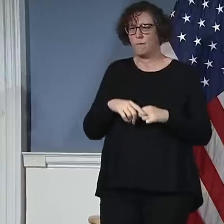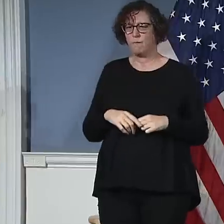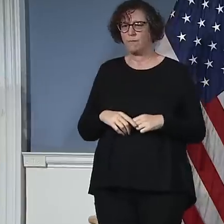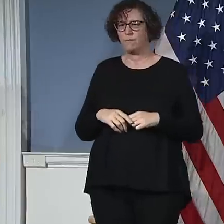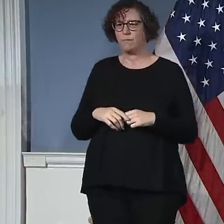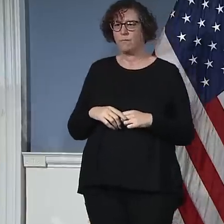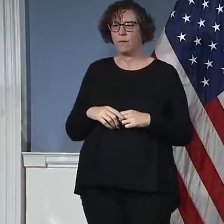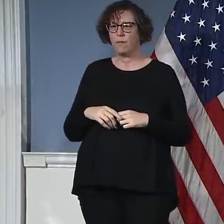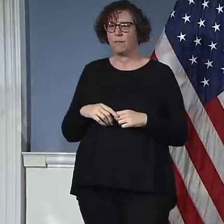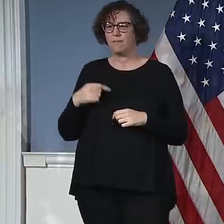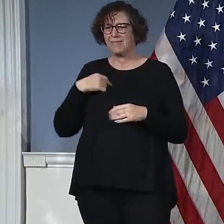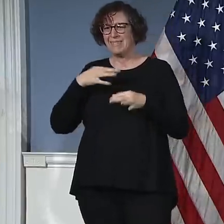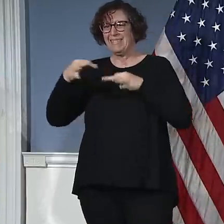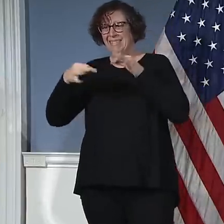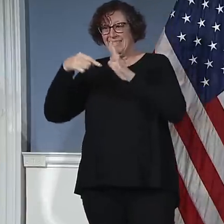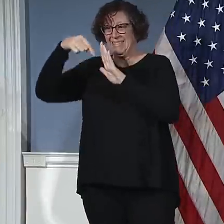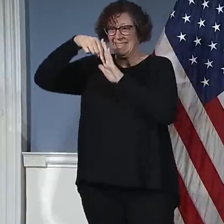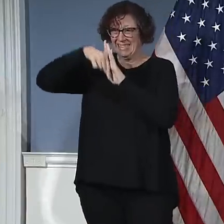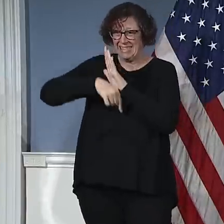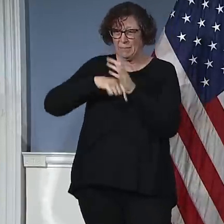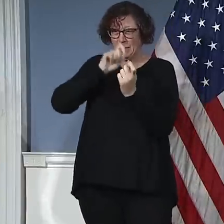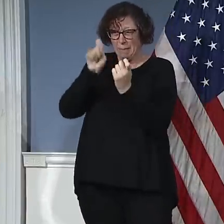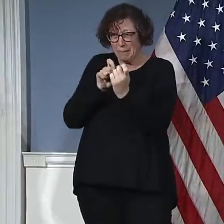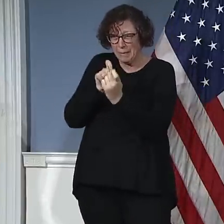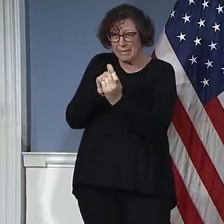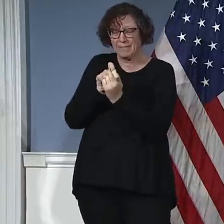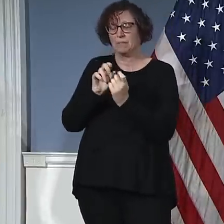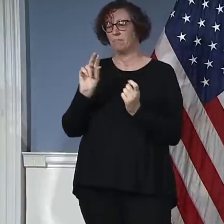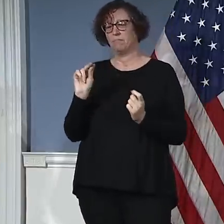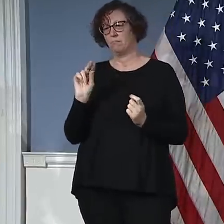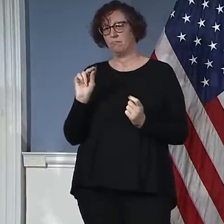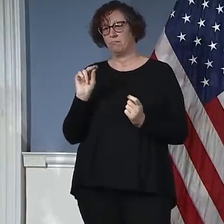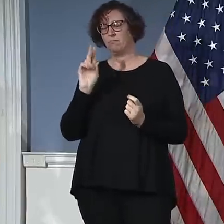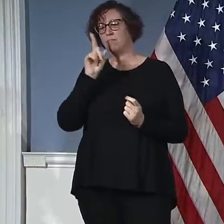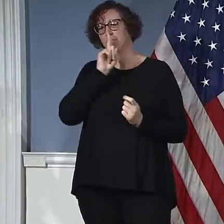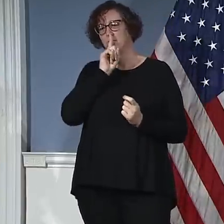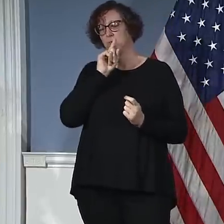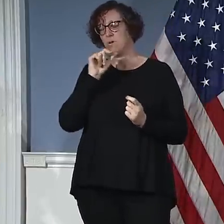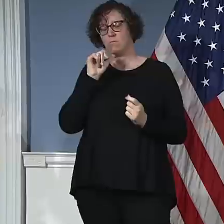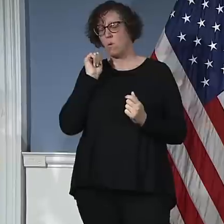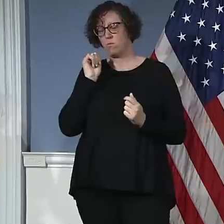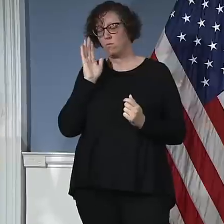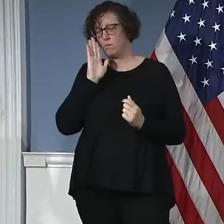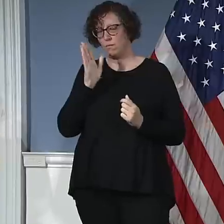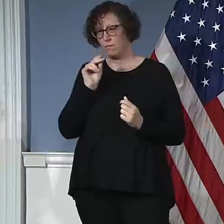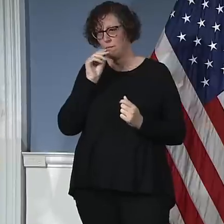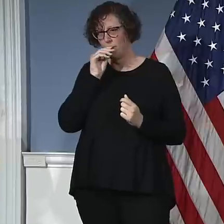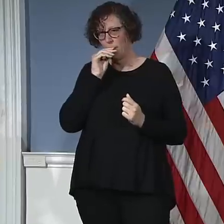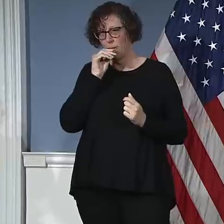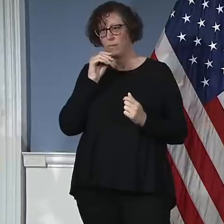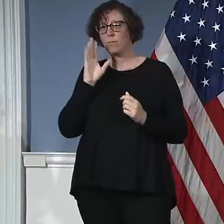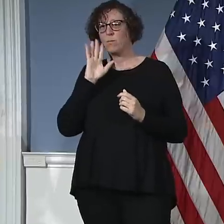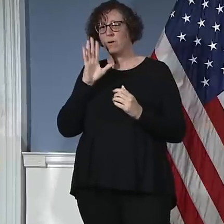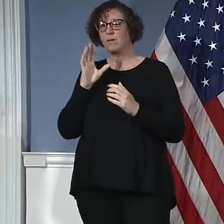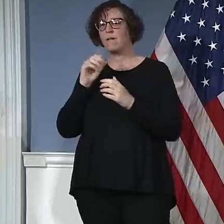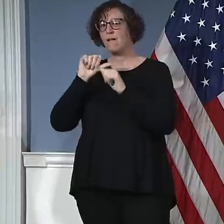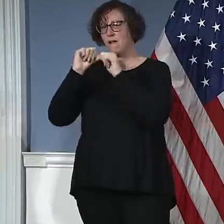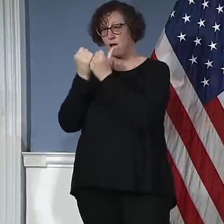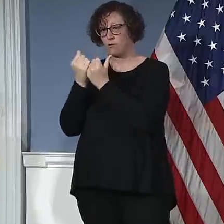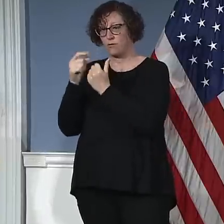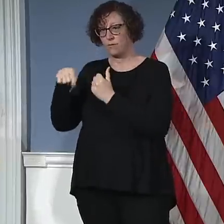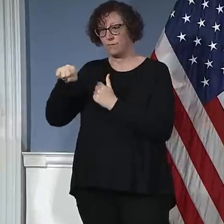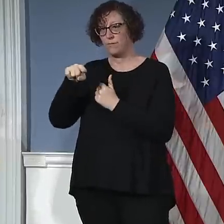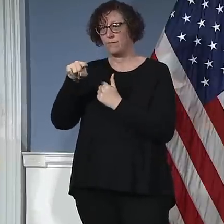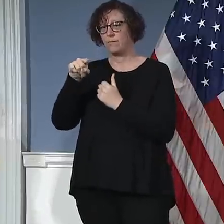It's just a simple instruction to agencies to achieve a dollar goal, and I don't think any of them has to think in terms